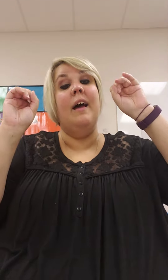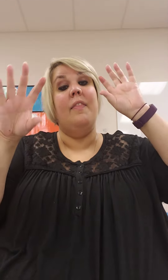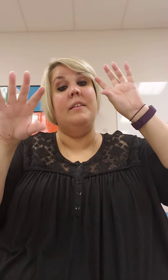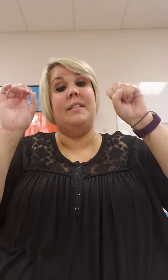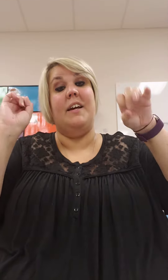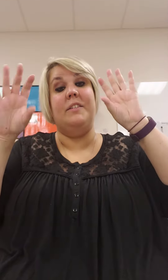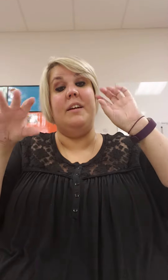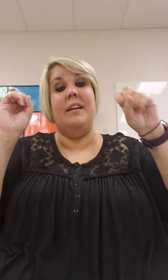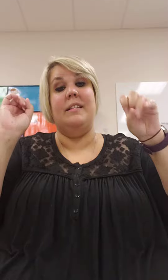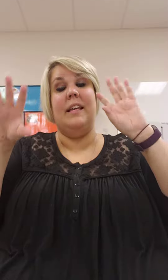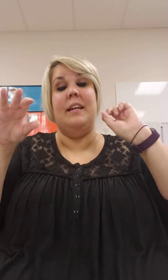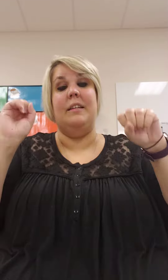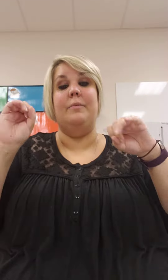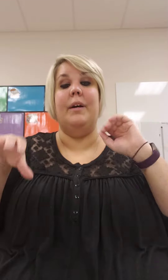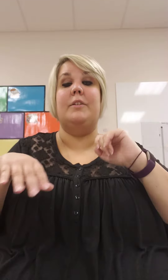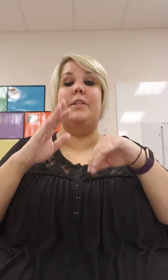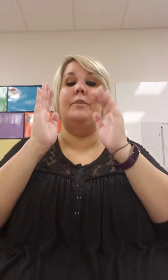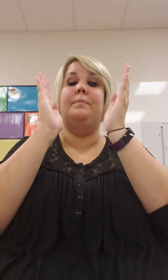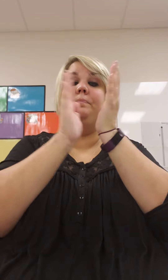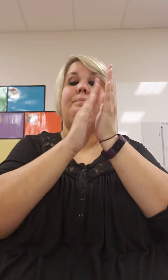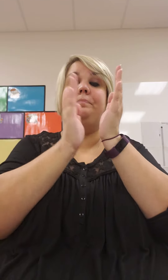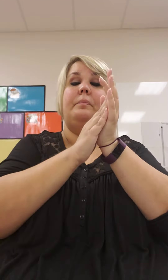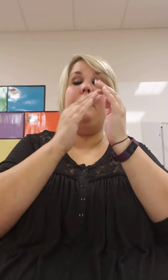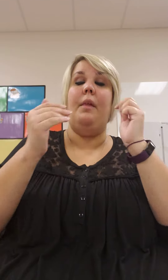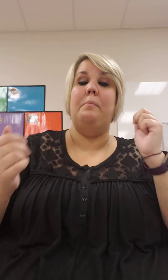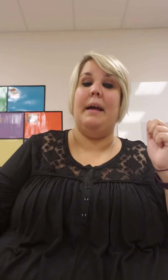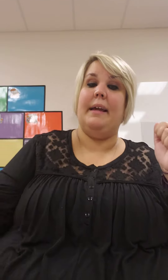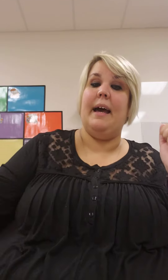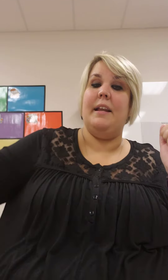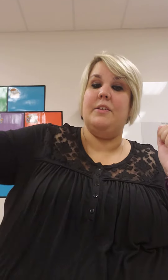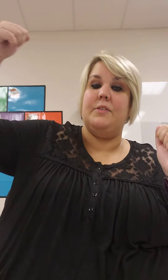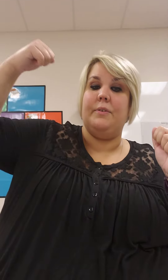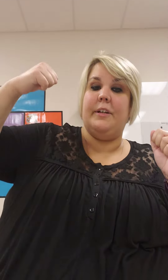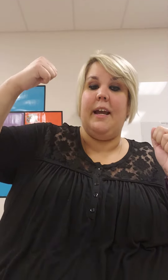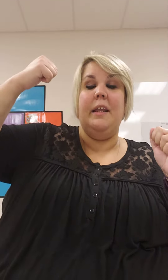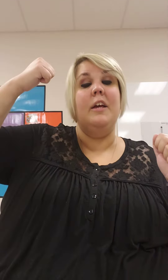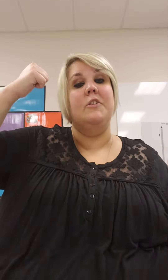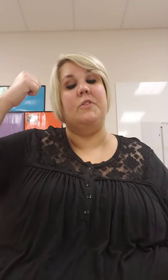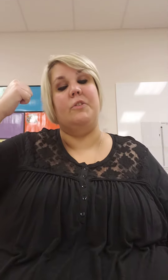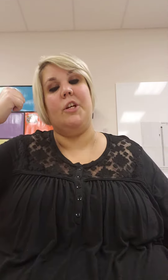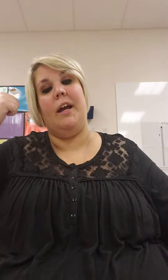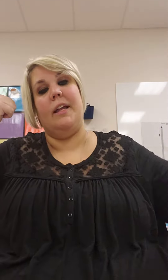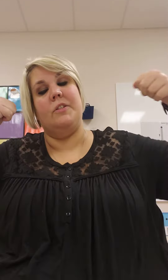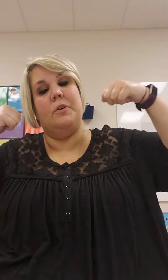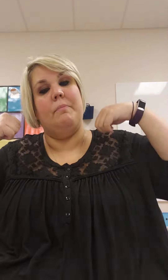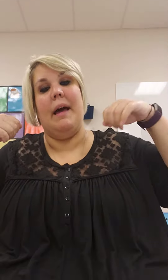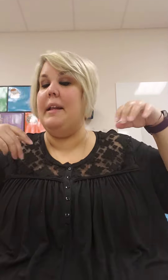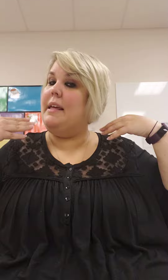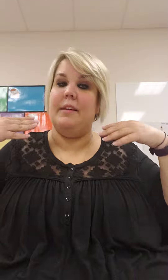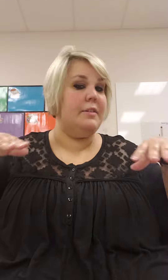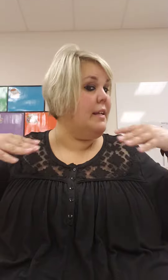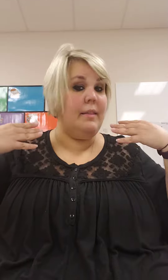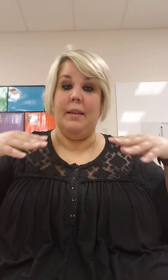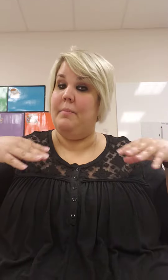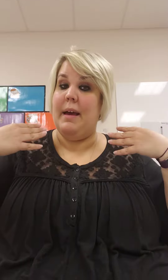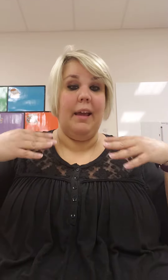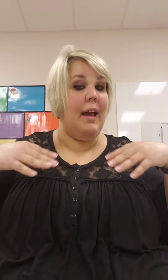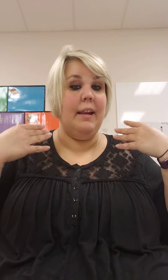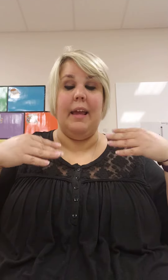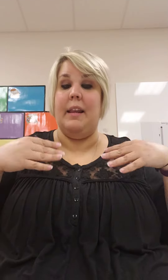the stars are His handiwork too. My God is so great, so strong and so mighty, there's nothing my God cannot